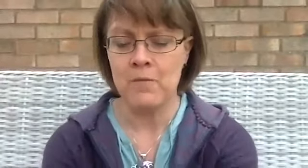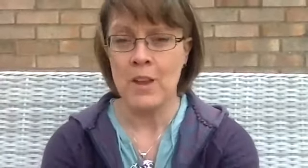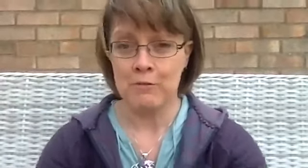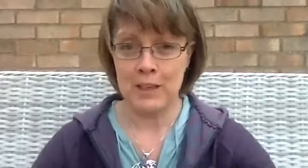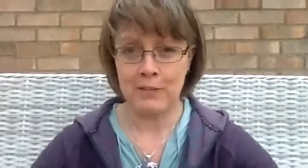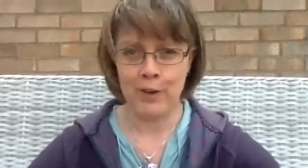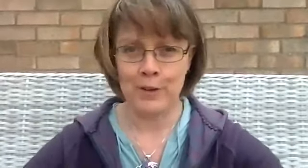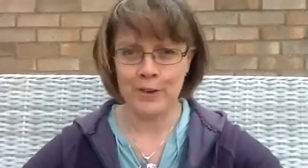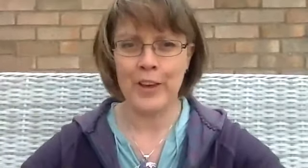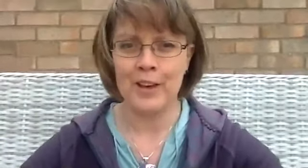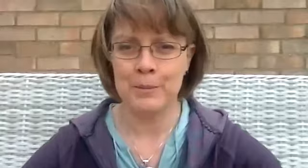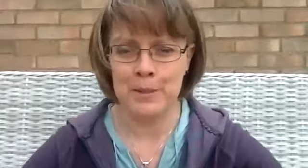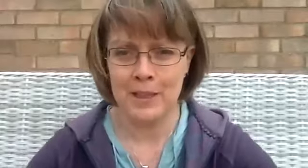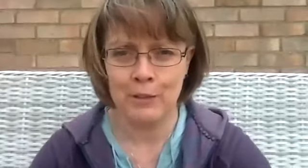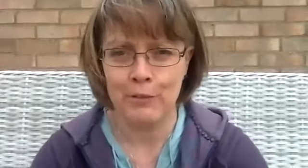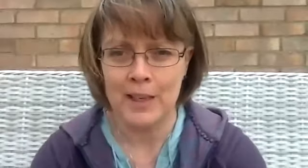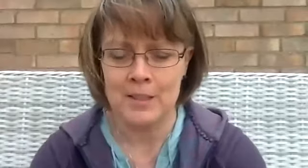really focus on that earth beneath your feet